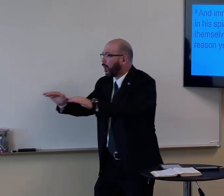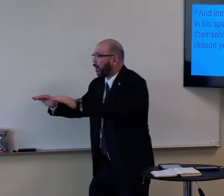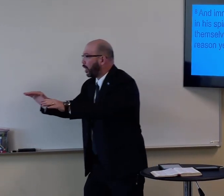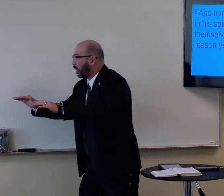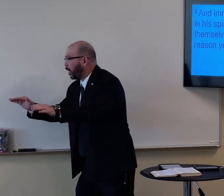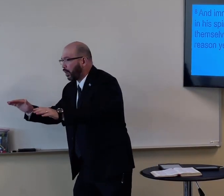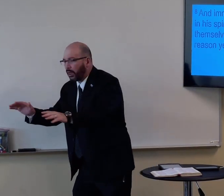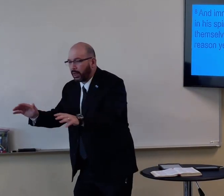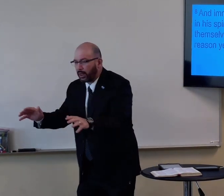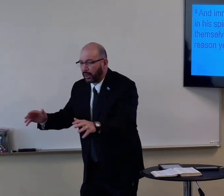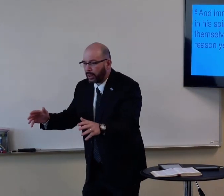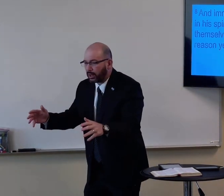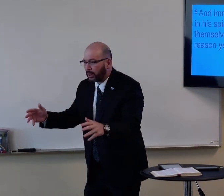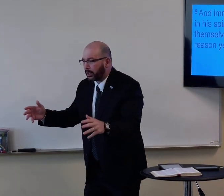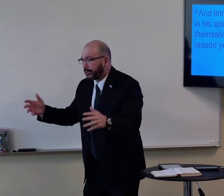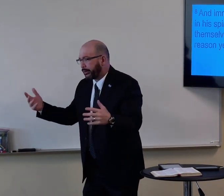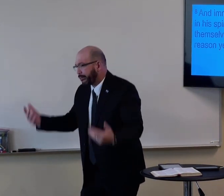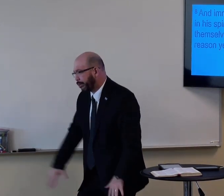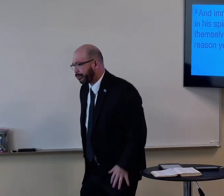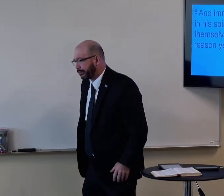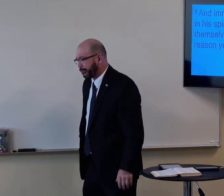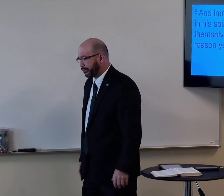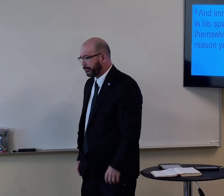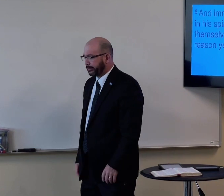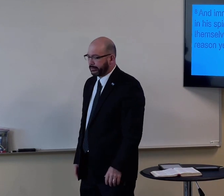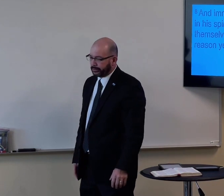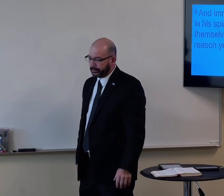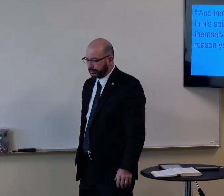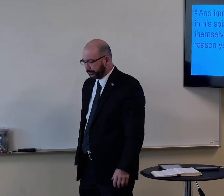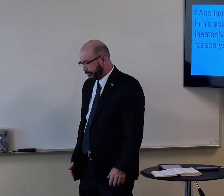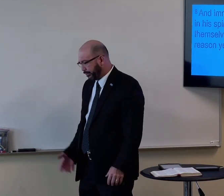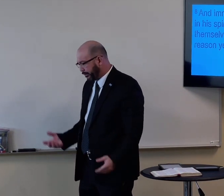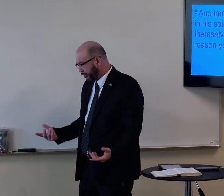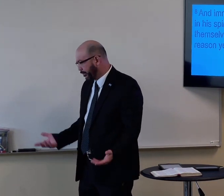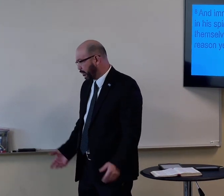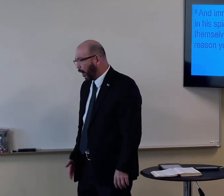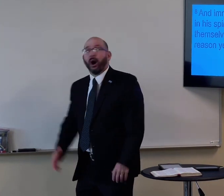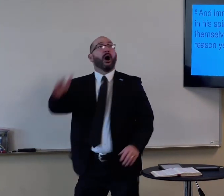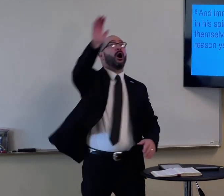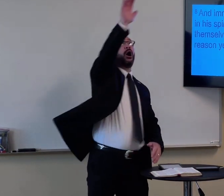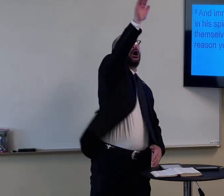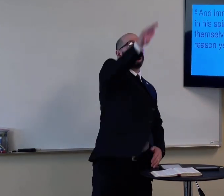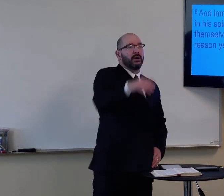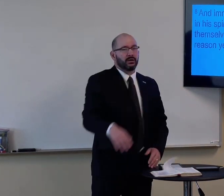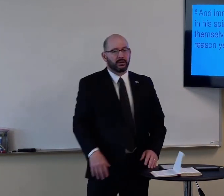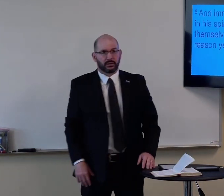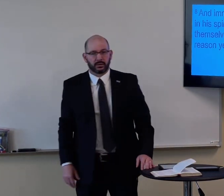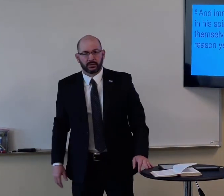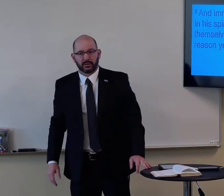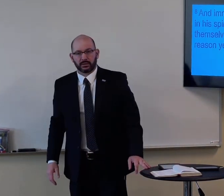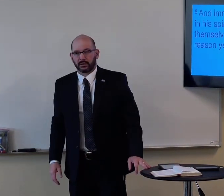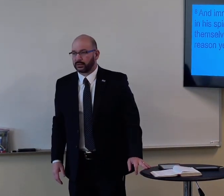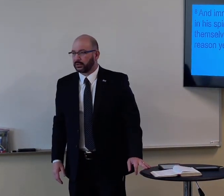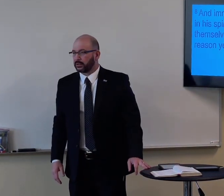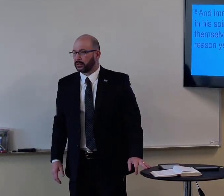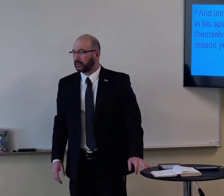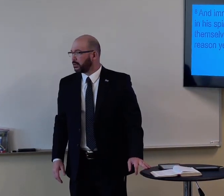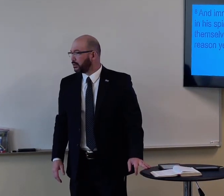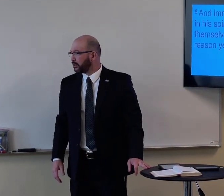Are you reaching out to other people and feeling frustrated and discouraged, and then later calling